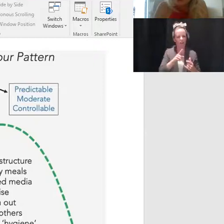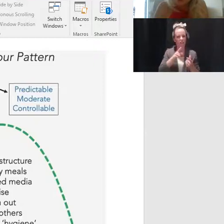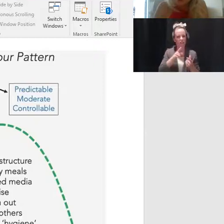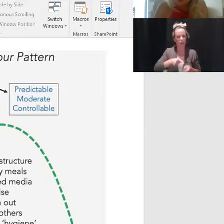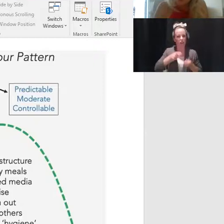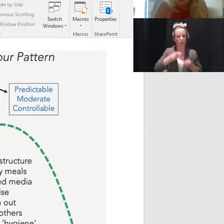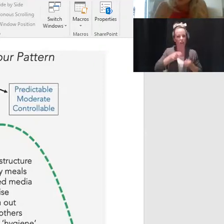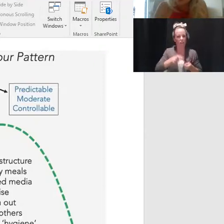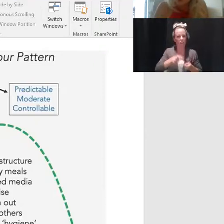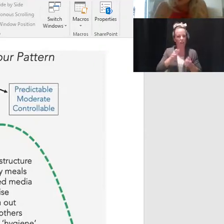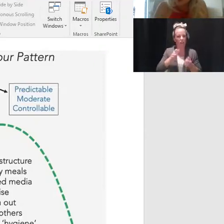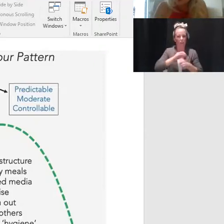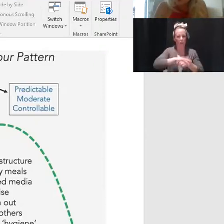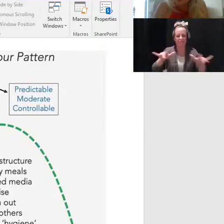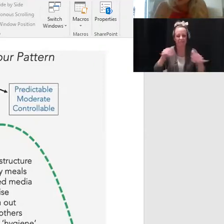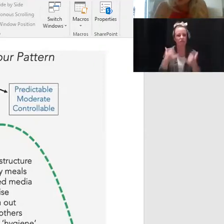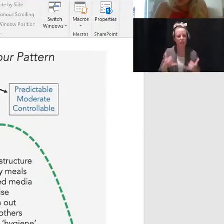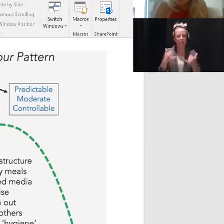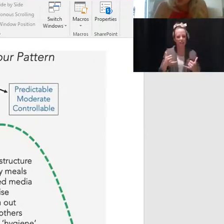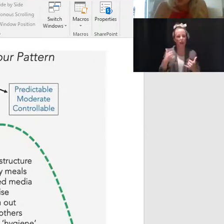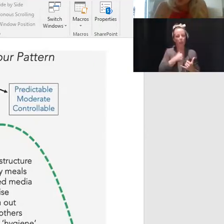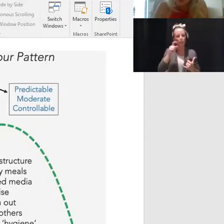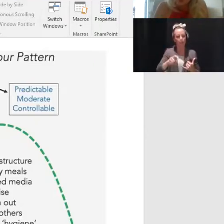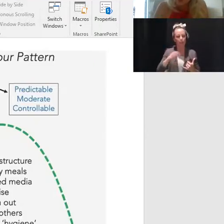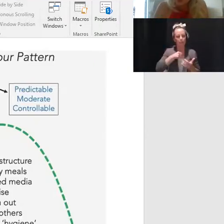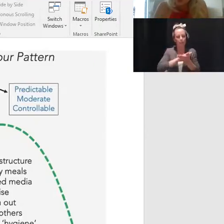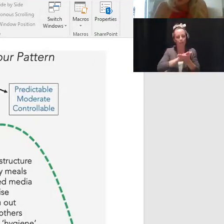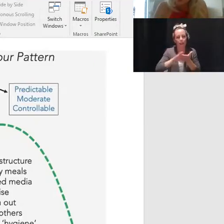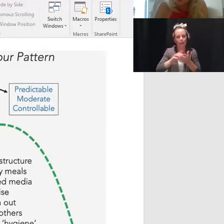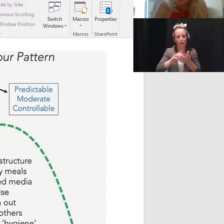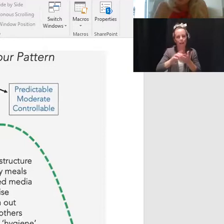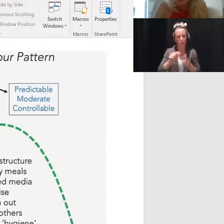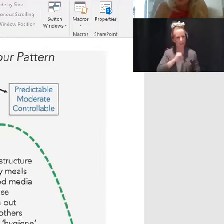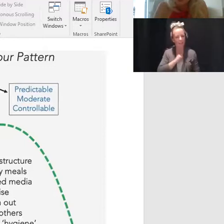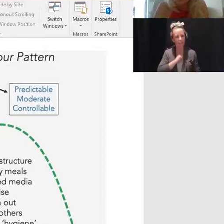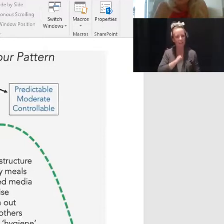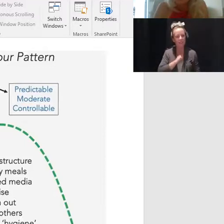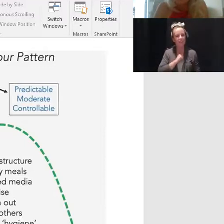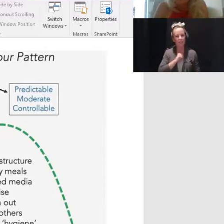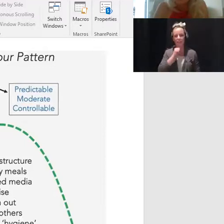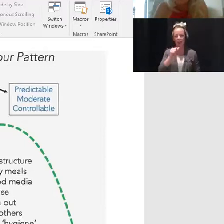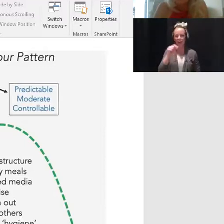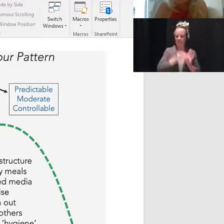kind to others as well as to ourselves. Our mental health and our well-being truly depends on it.